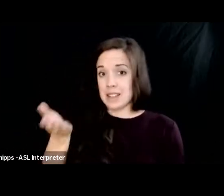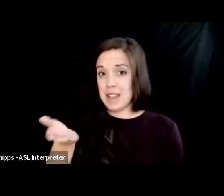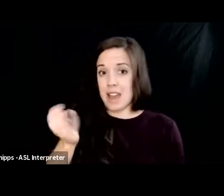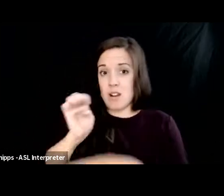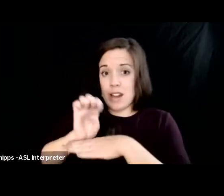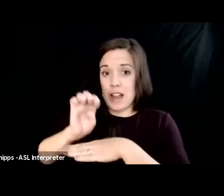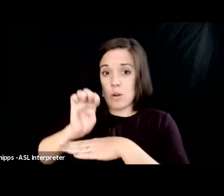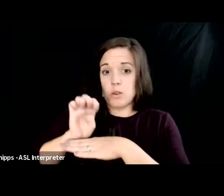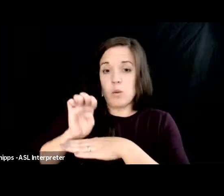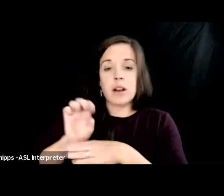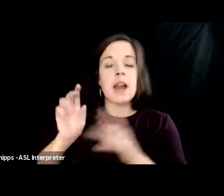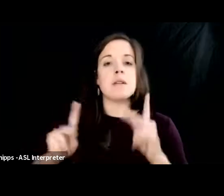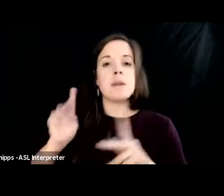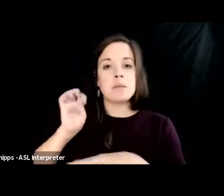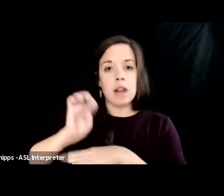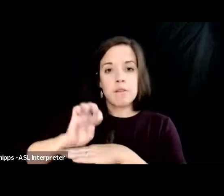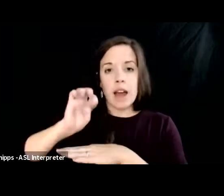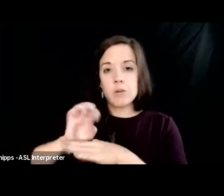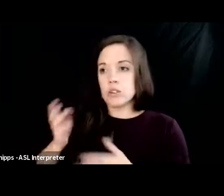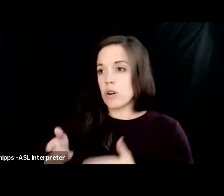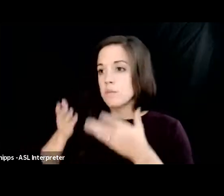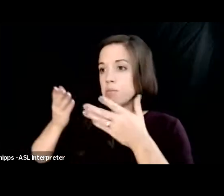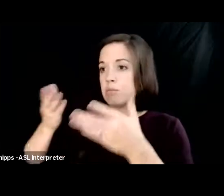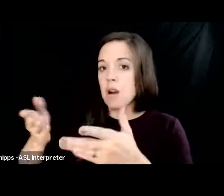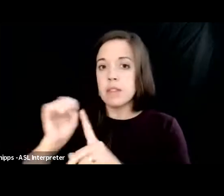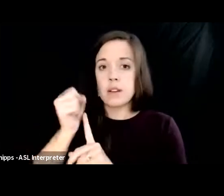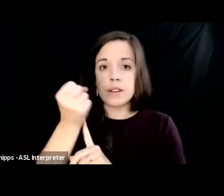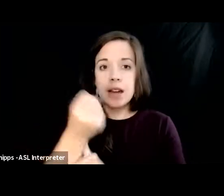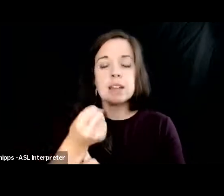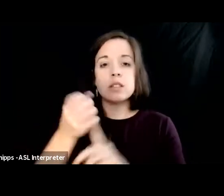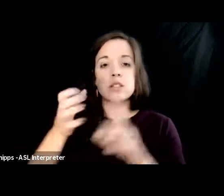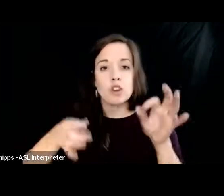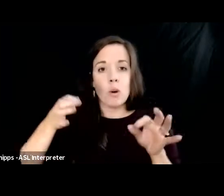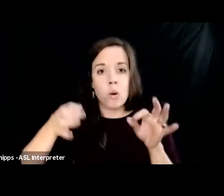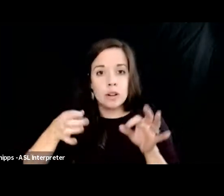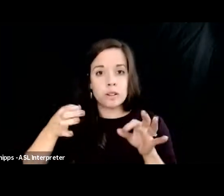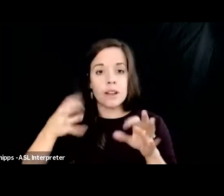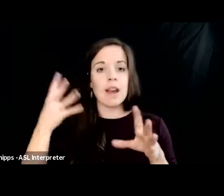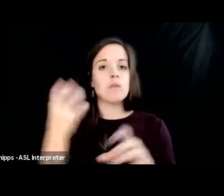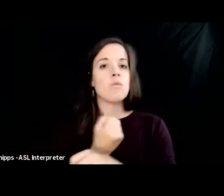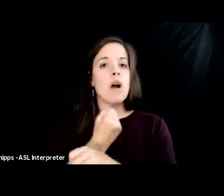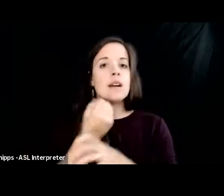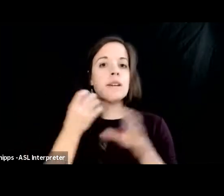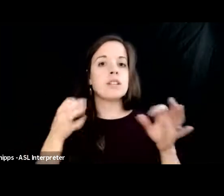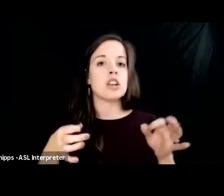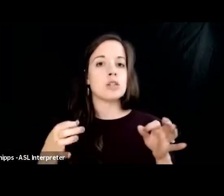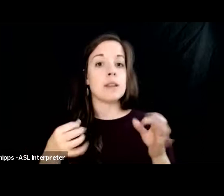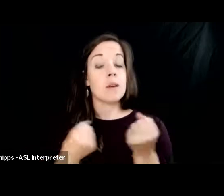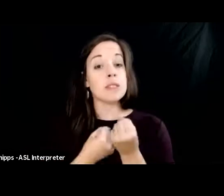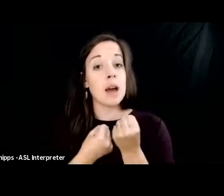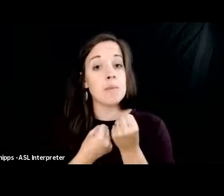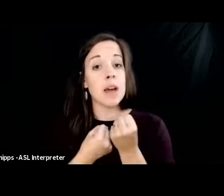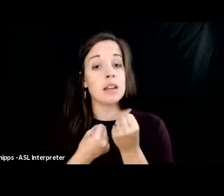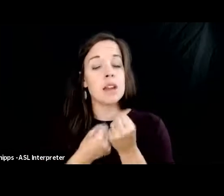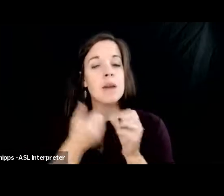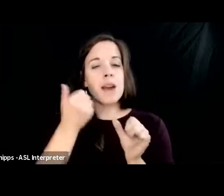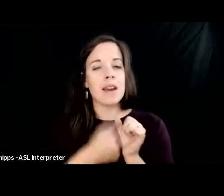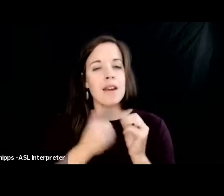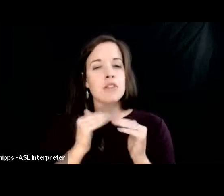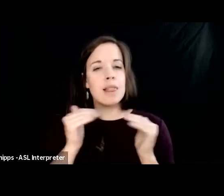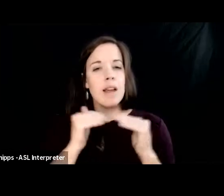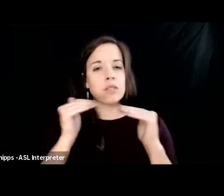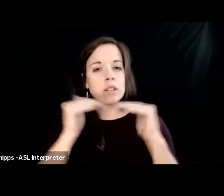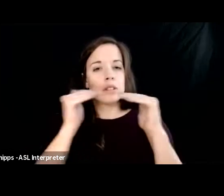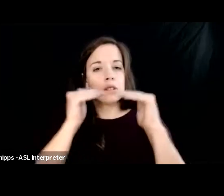of ecuador brought their case to courts and won a judgment that was upheld by every level of court in